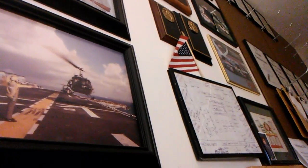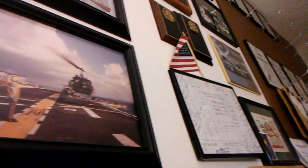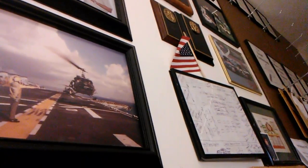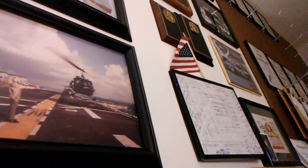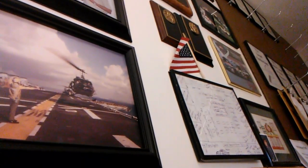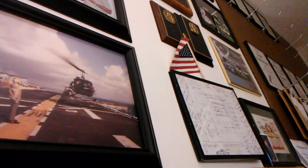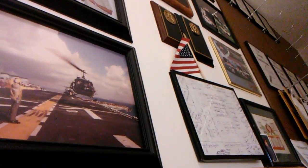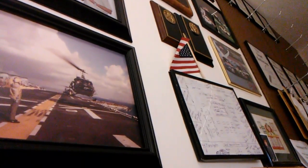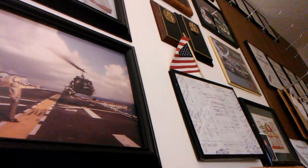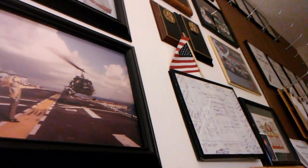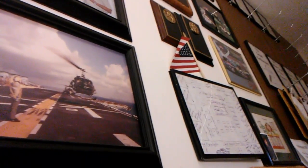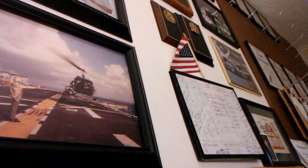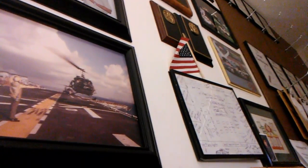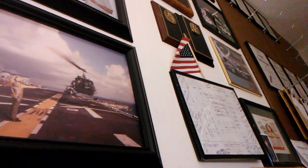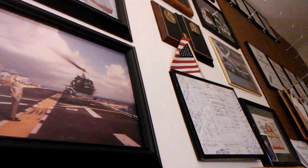and that's not cool. not cool.